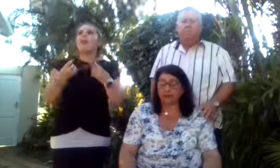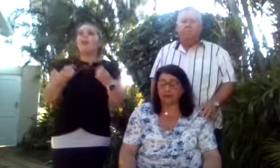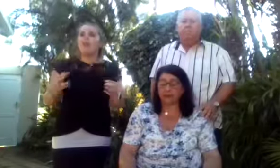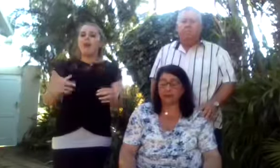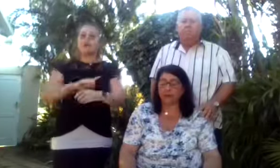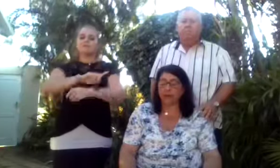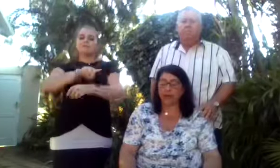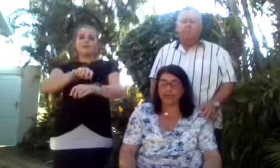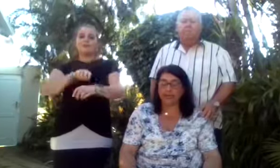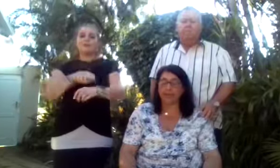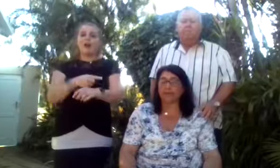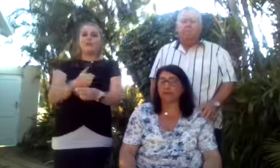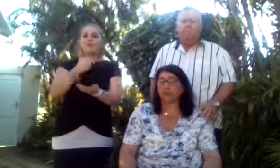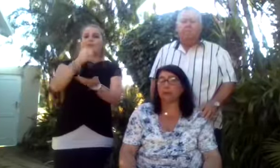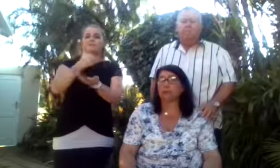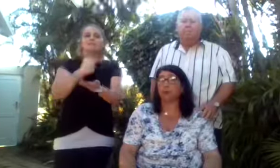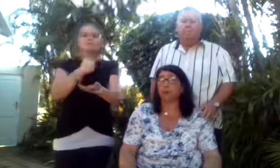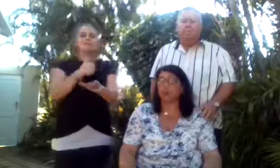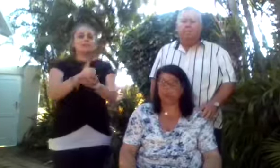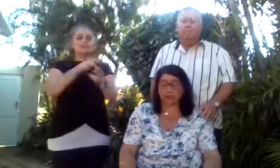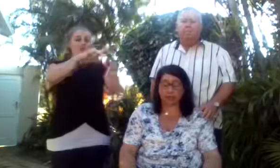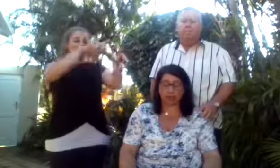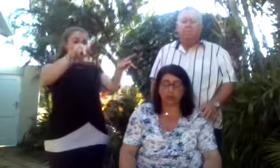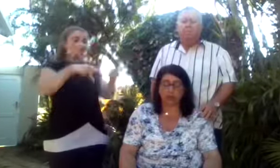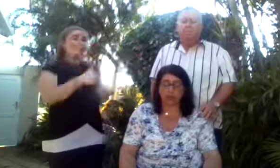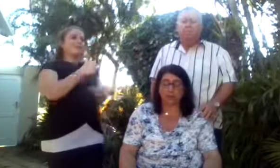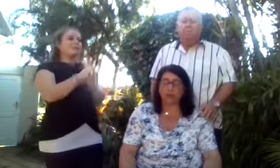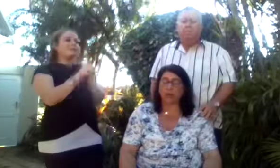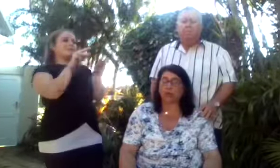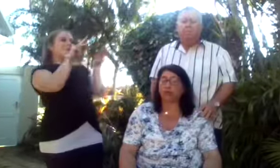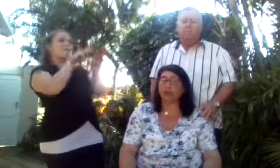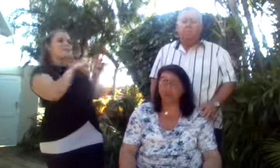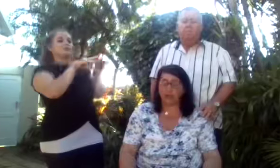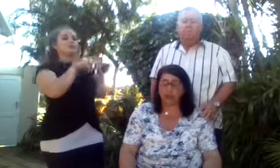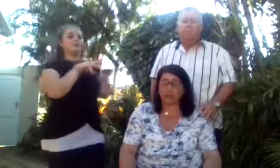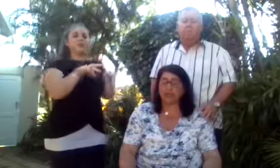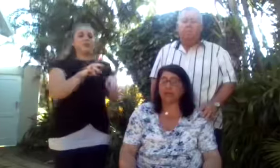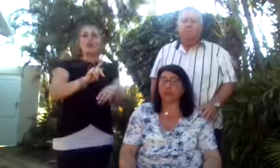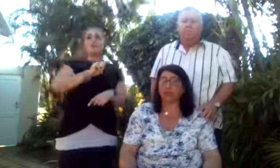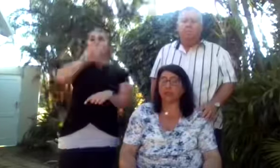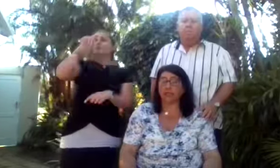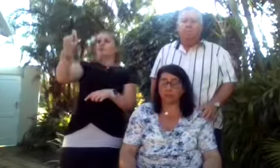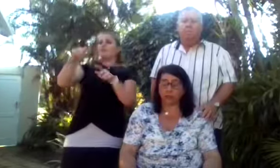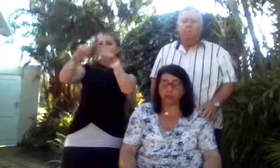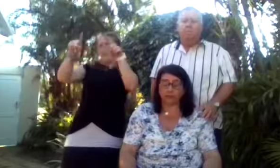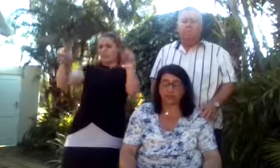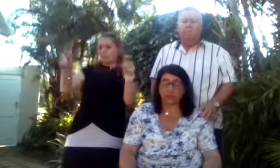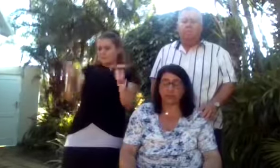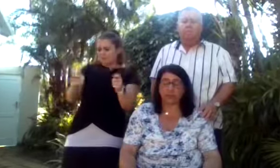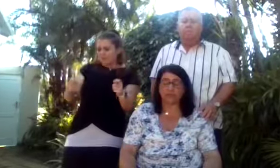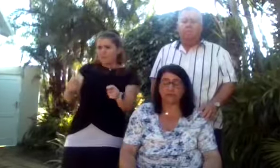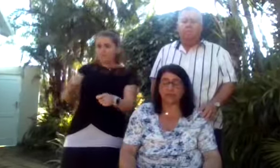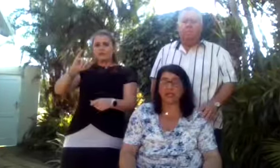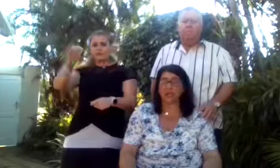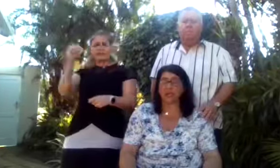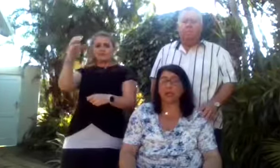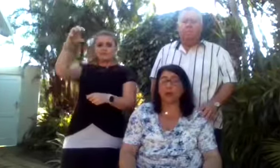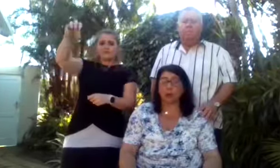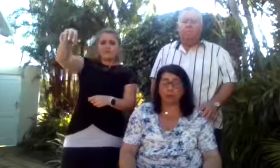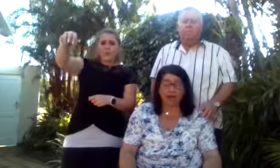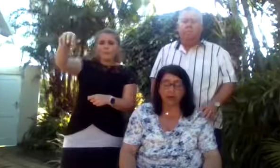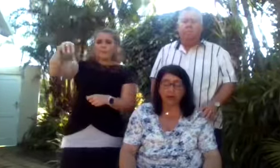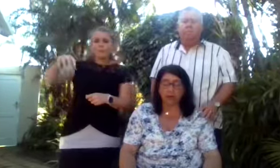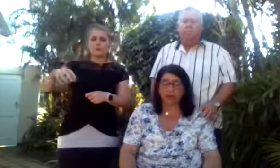at the site of a variety of different swimming pools across the country. We travelled to Cape Town and Johannesburg to visit when she lived there,